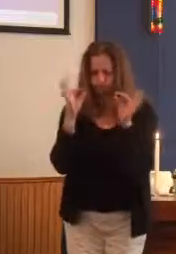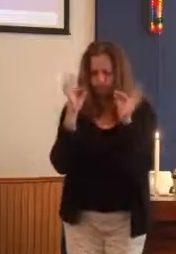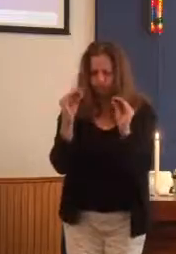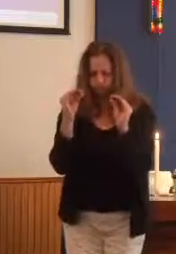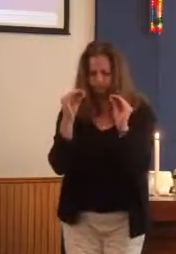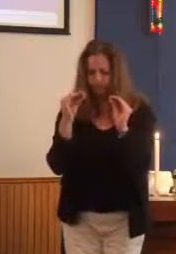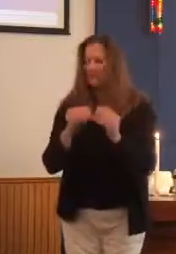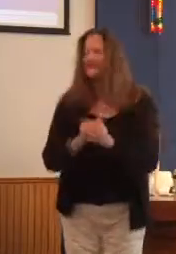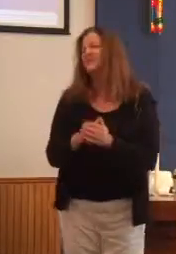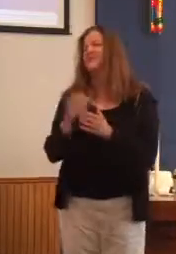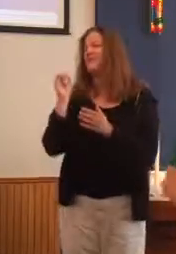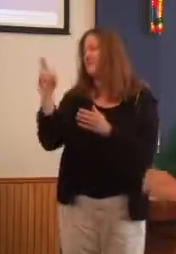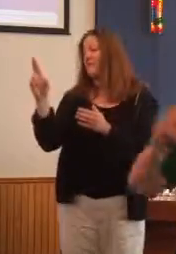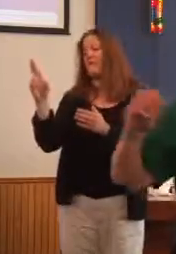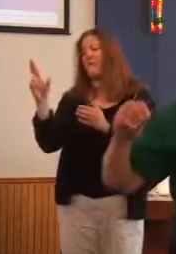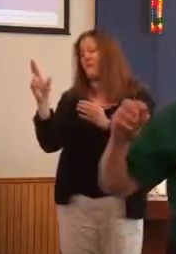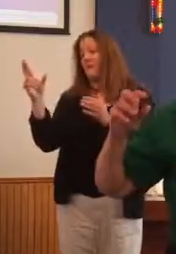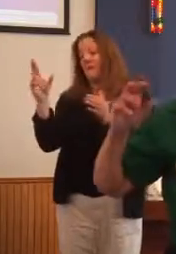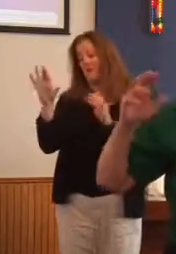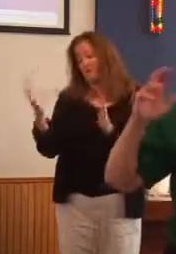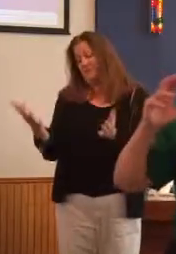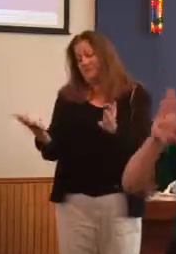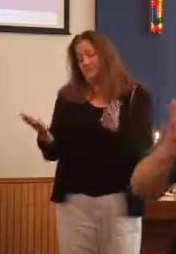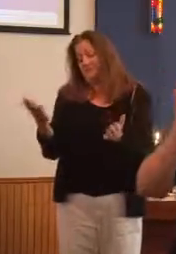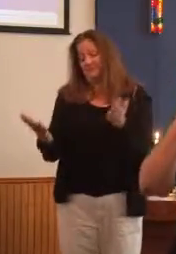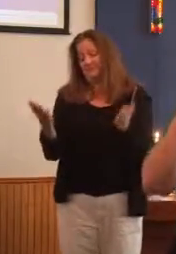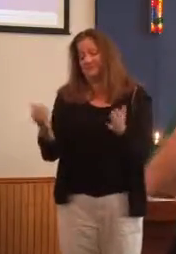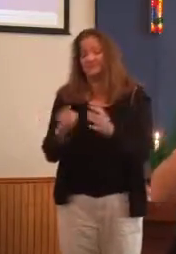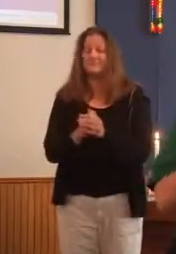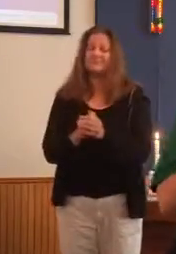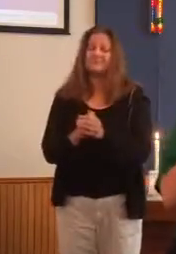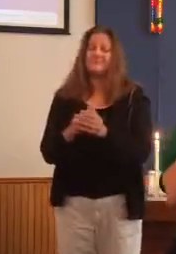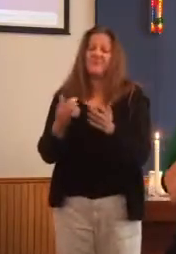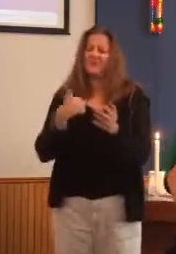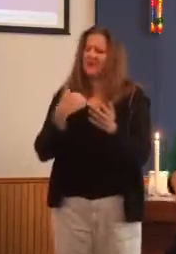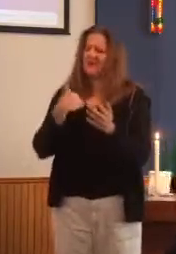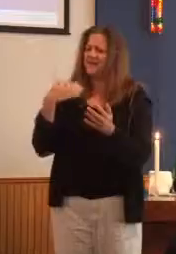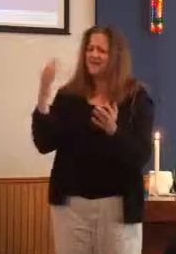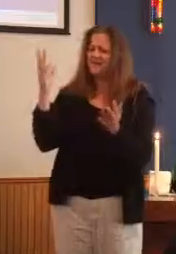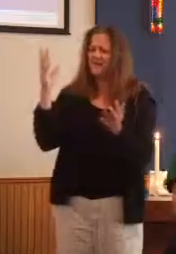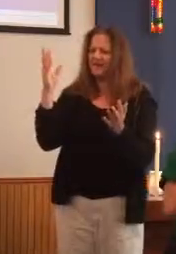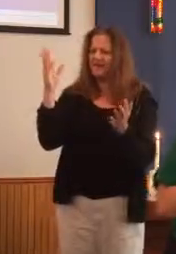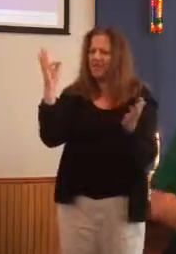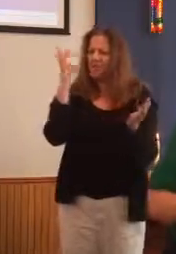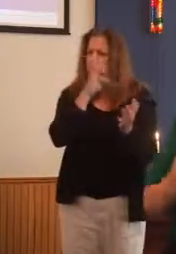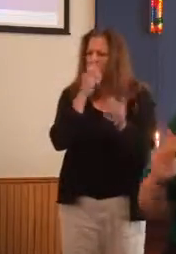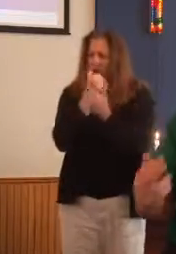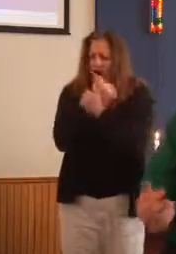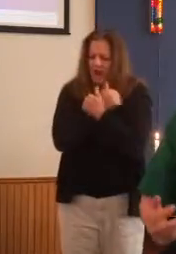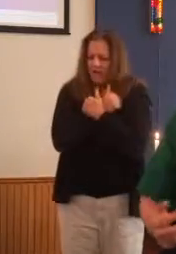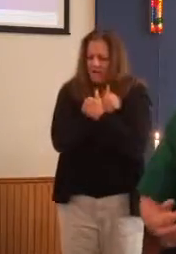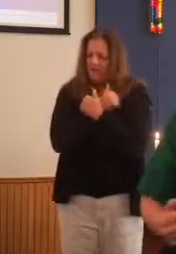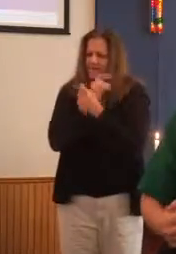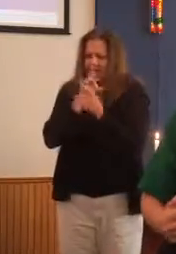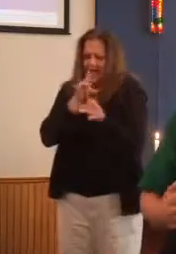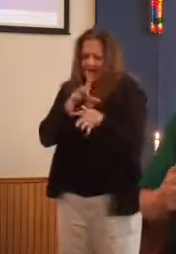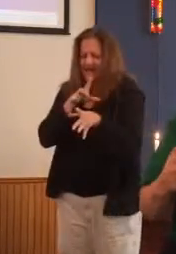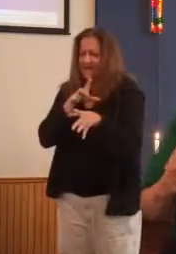Or maybe, or maybe it's about our weird love-hate relationship relationship with